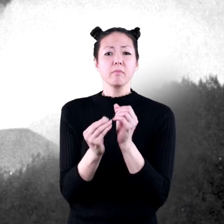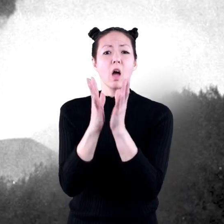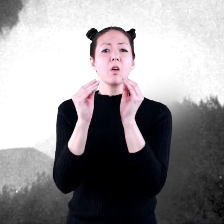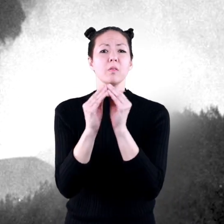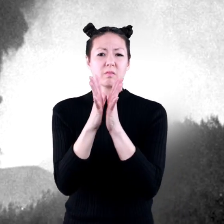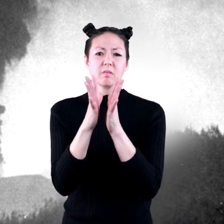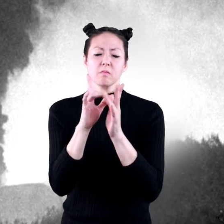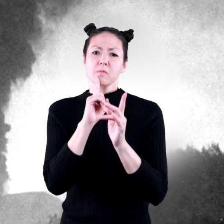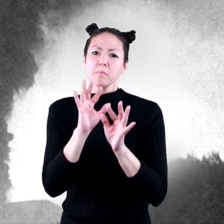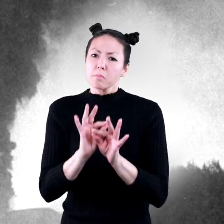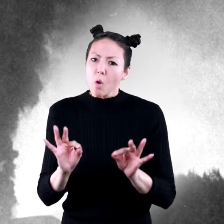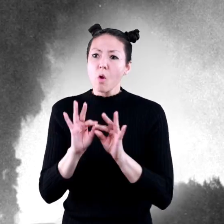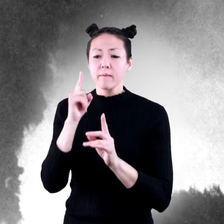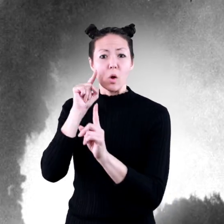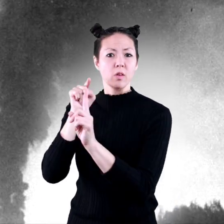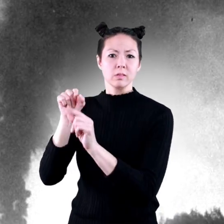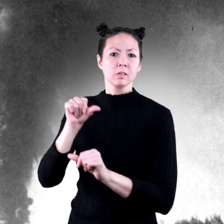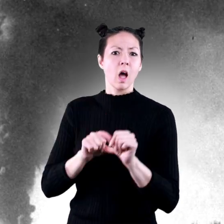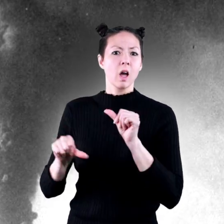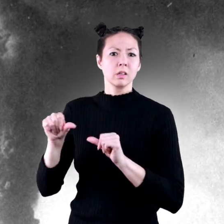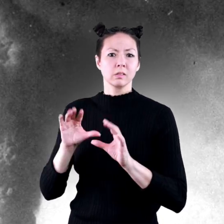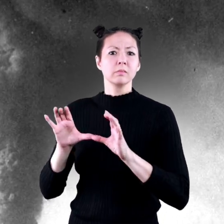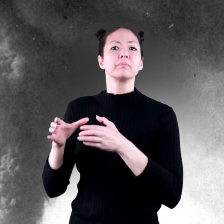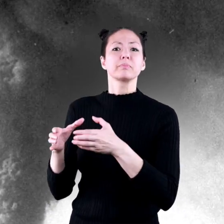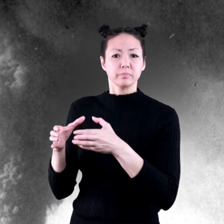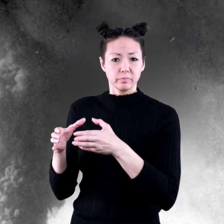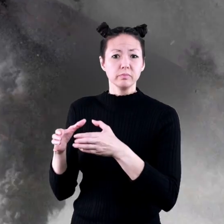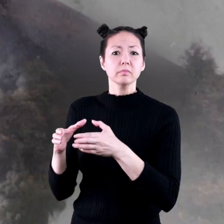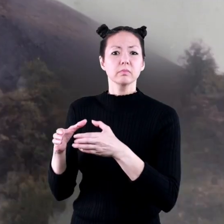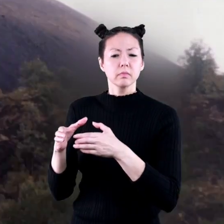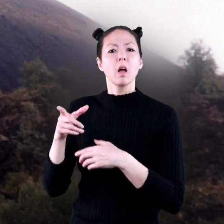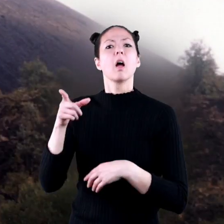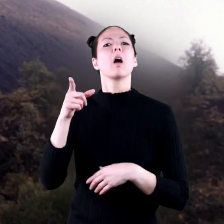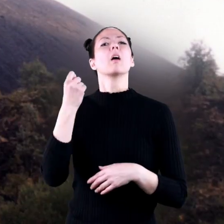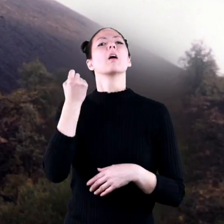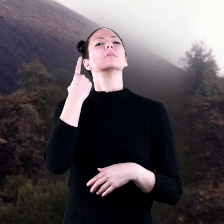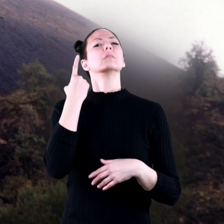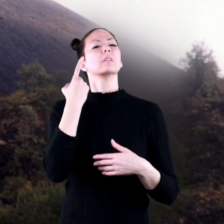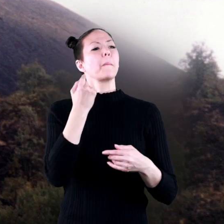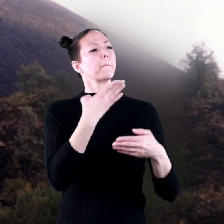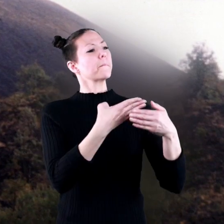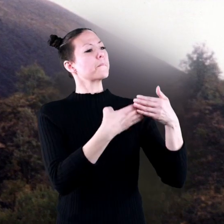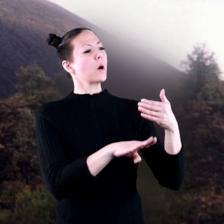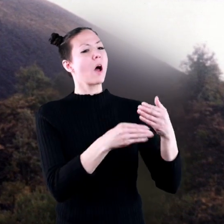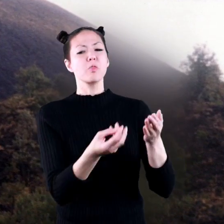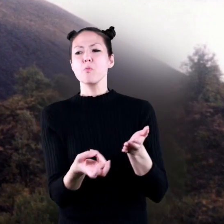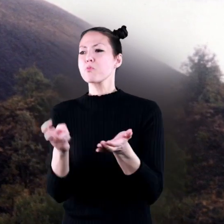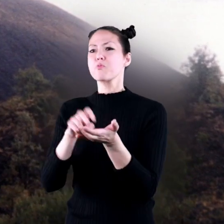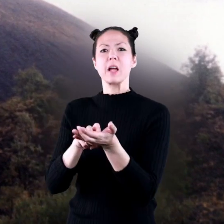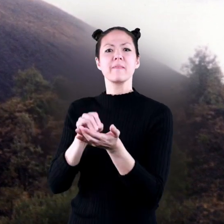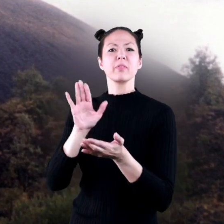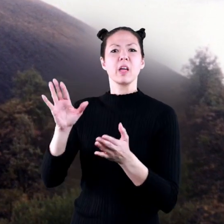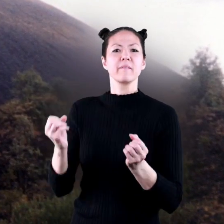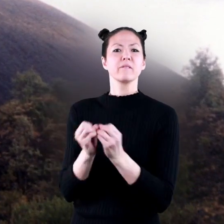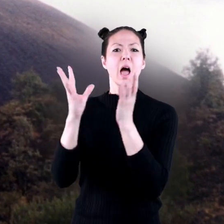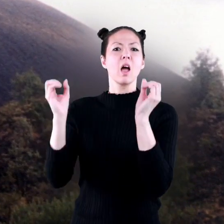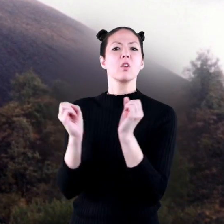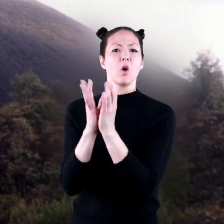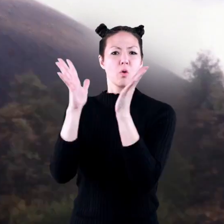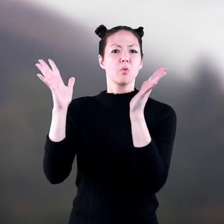has been very important to scientists, as they have seen the birth and rise of a volcano and watch it become dormant.